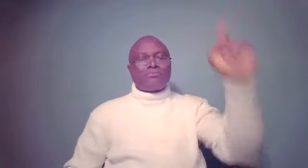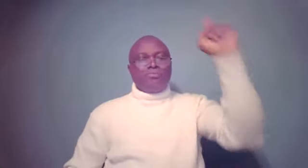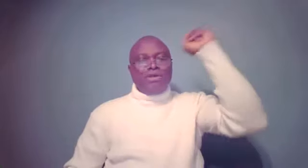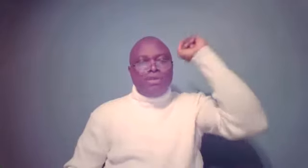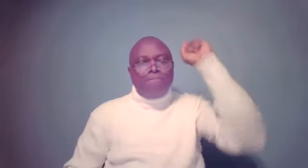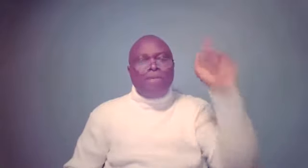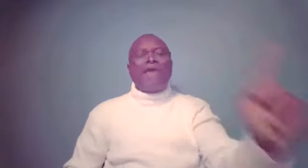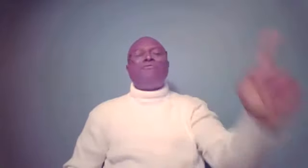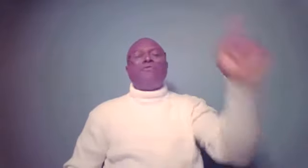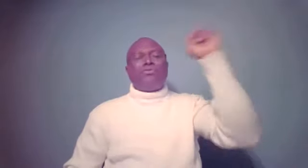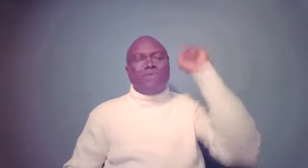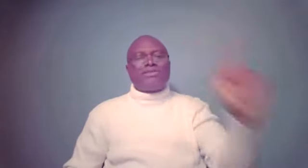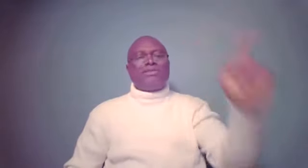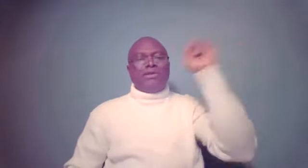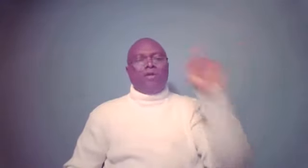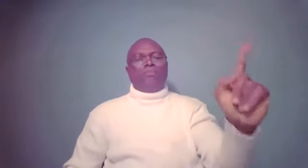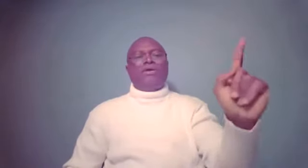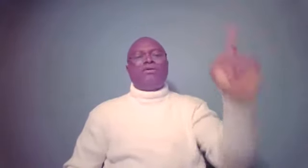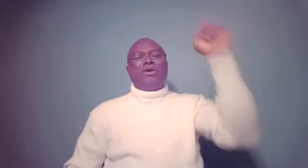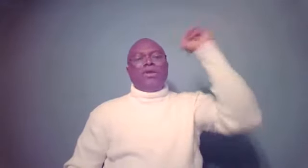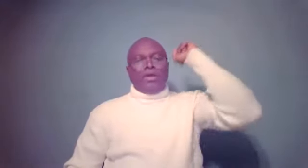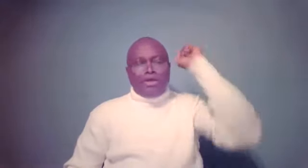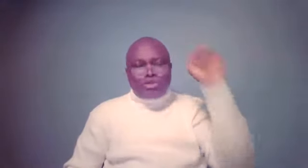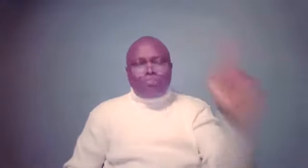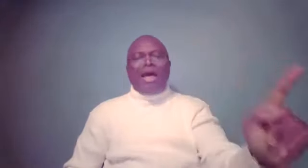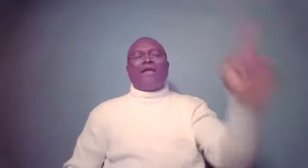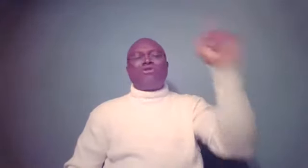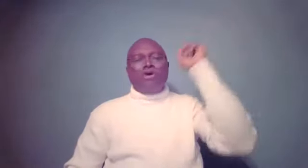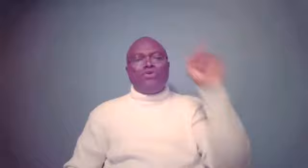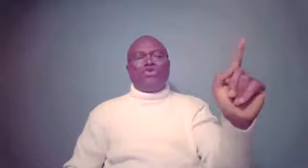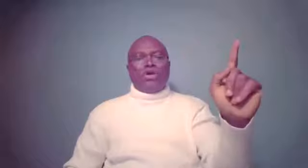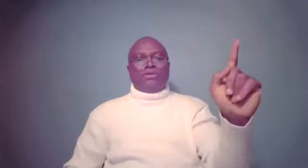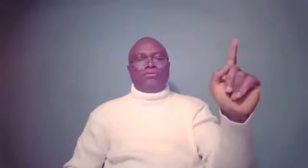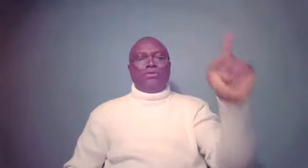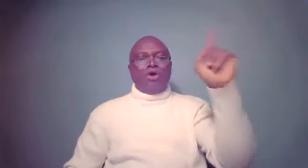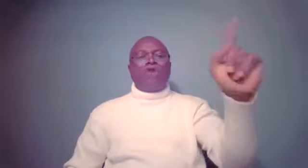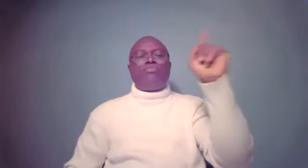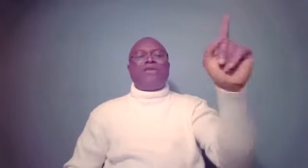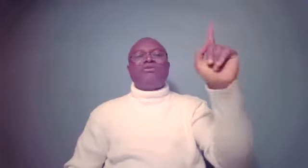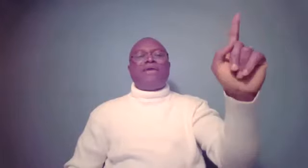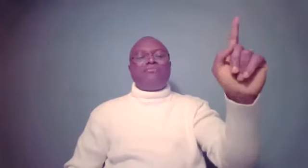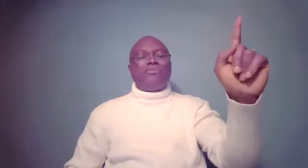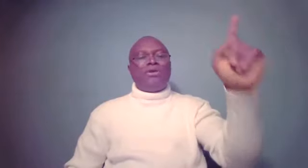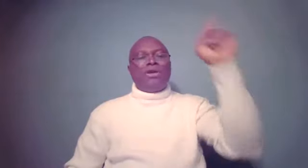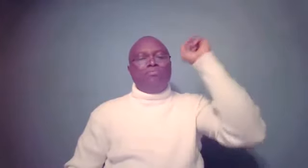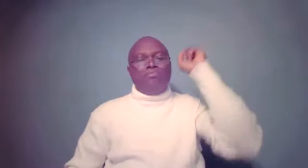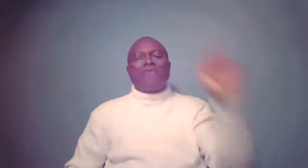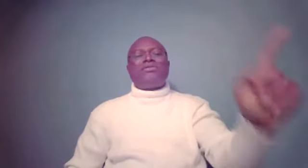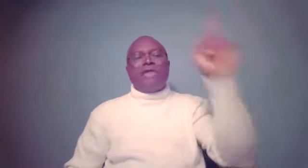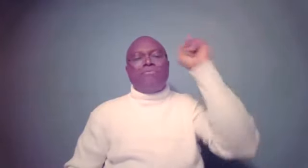The mindful destiny helper is part of your journey. God brings them and places them